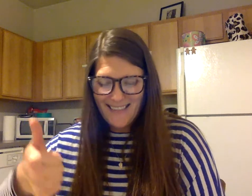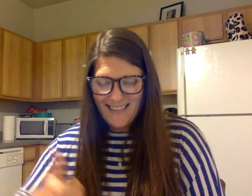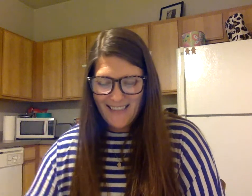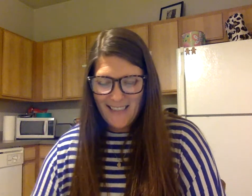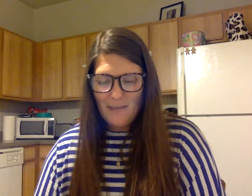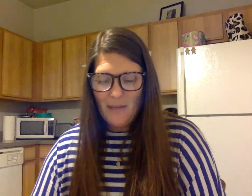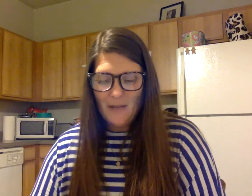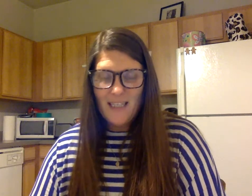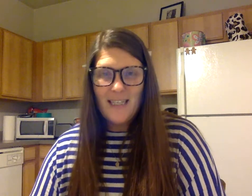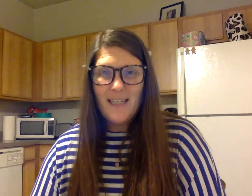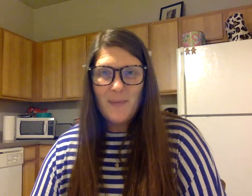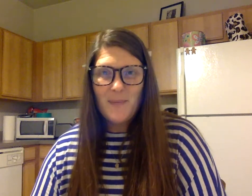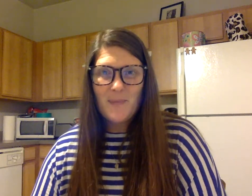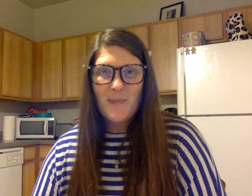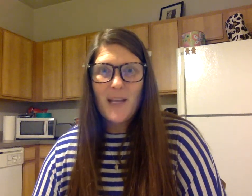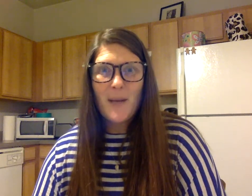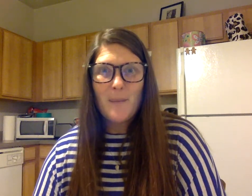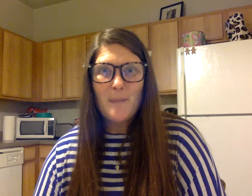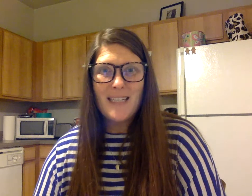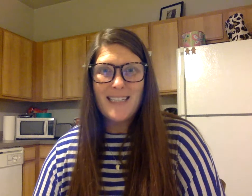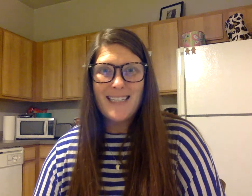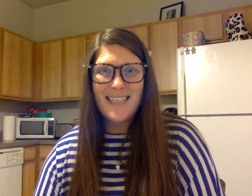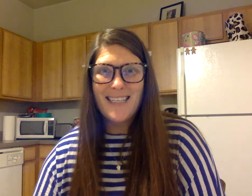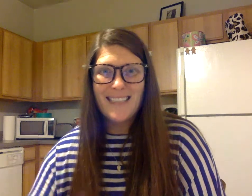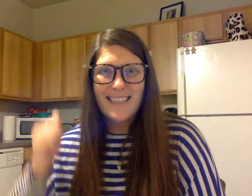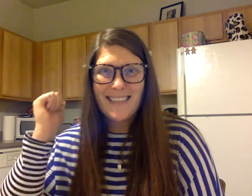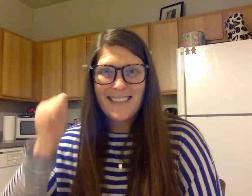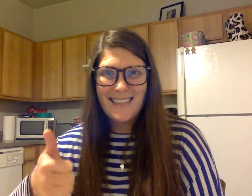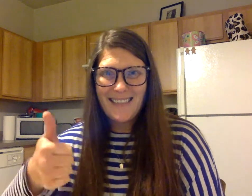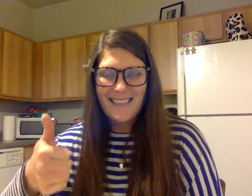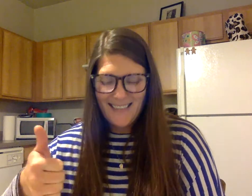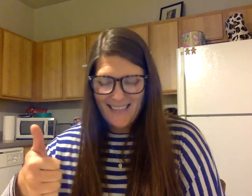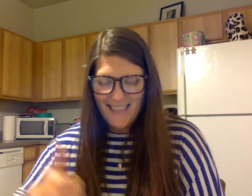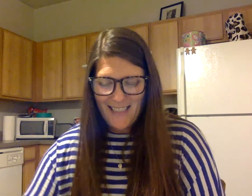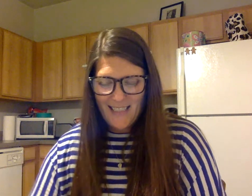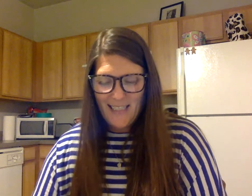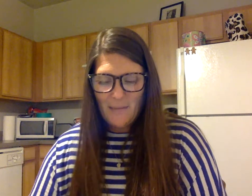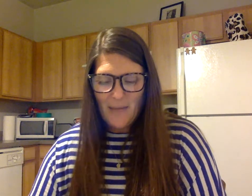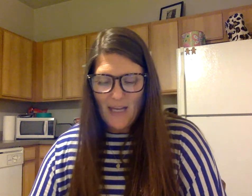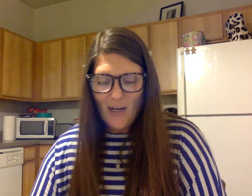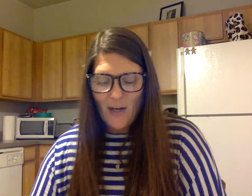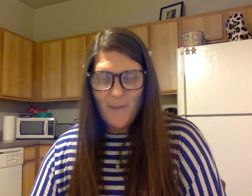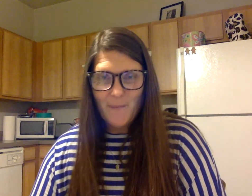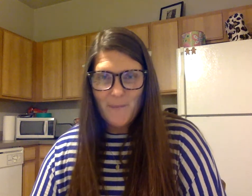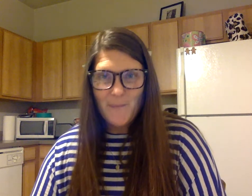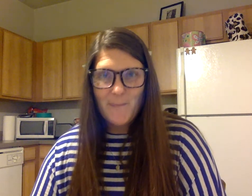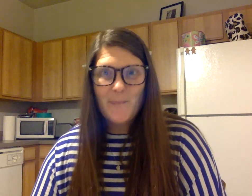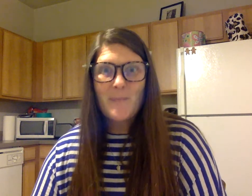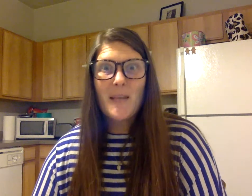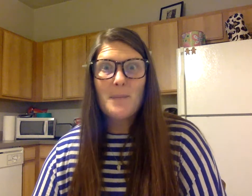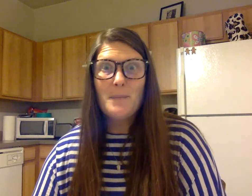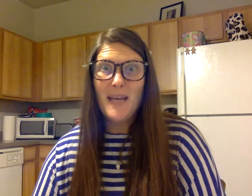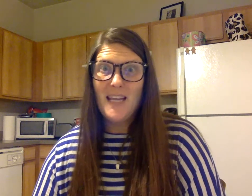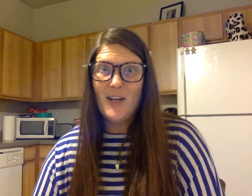Melted, vested. Banker, baker.